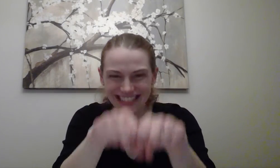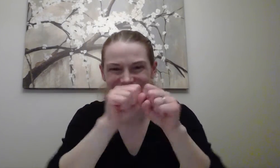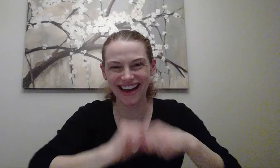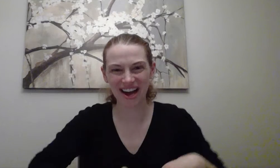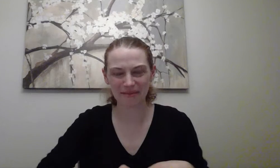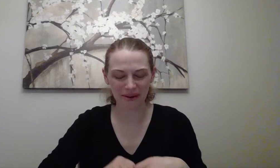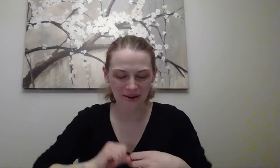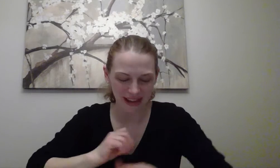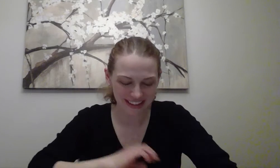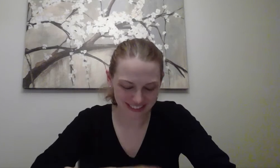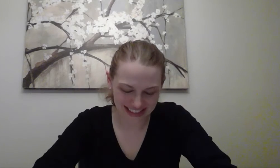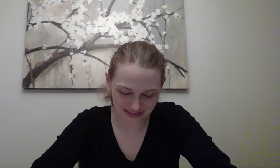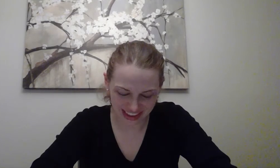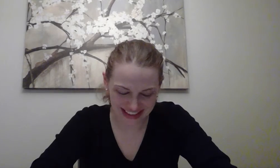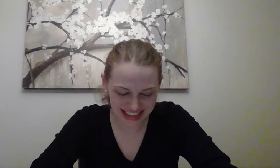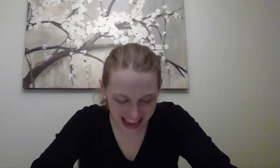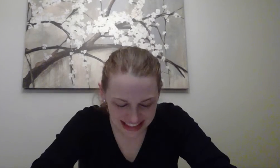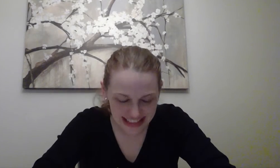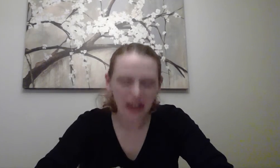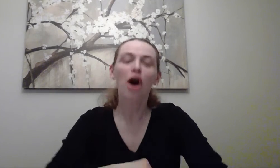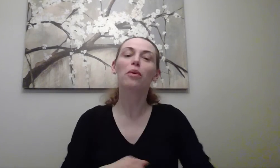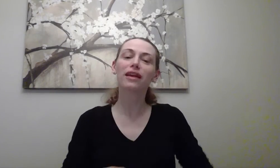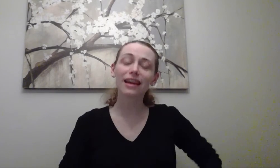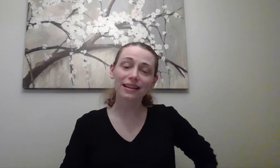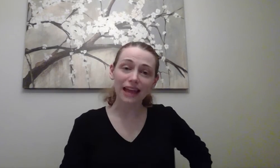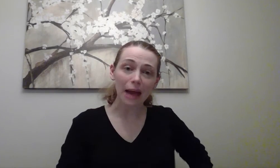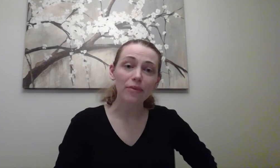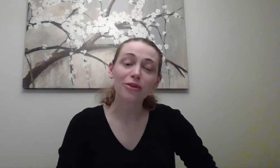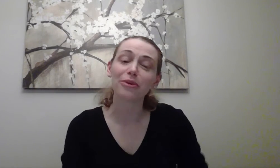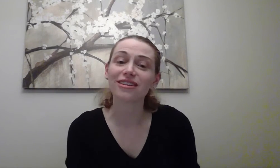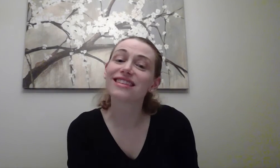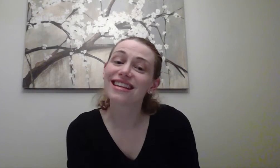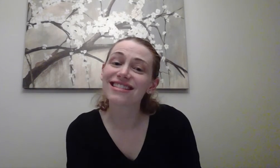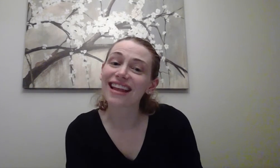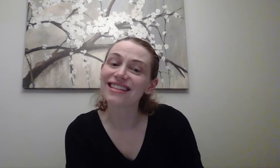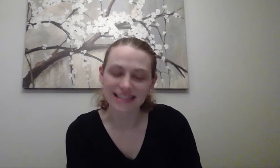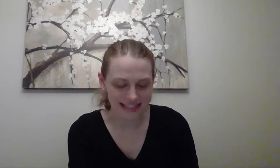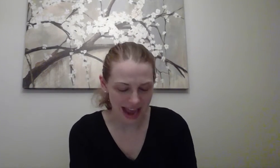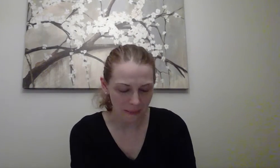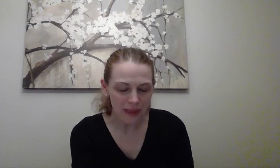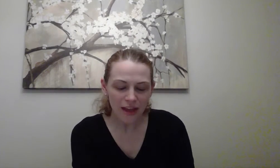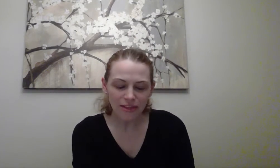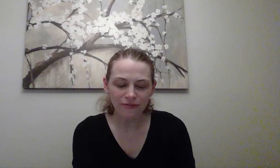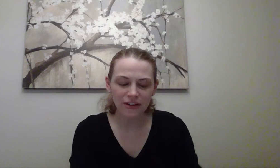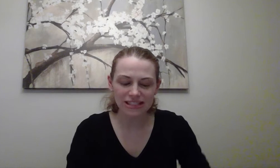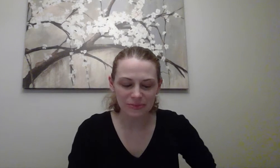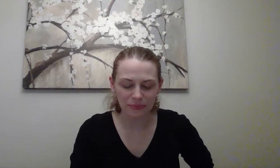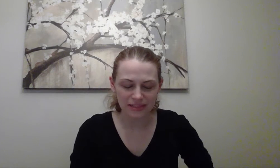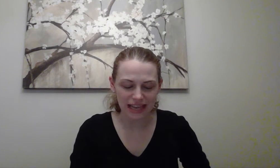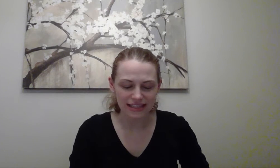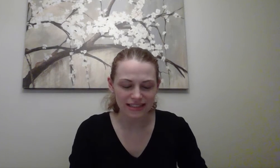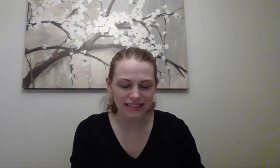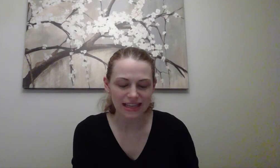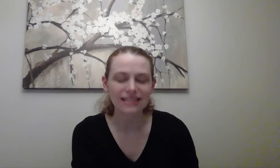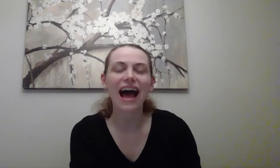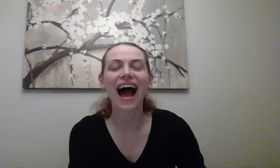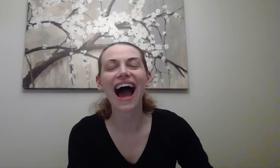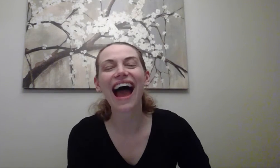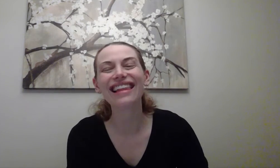Teacup. Oh my goodness. Fantastic. We're going to clap the words in a sentence now. The first sentence is. I